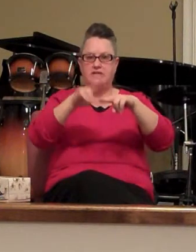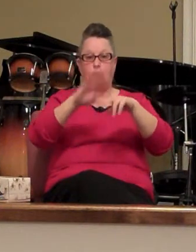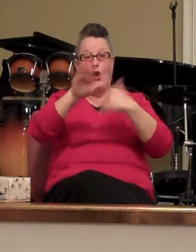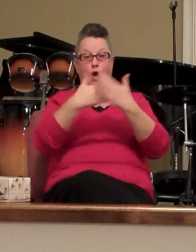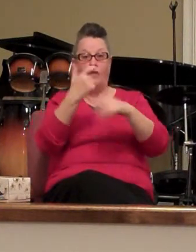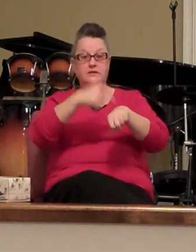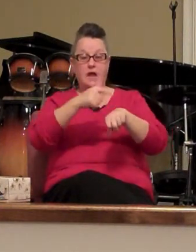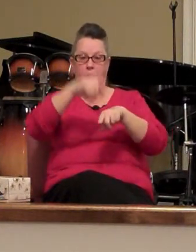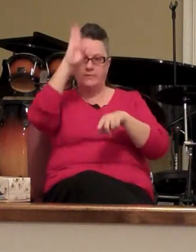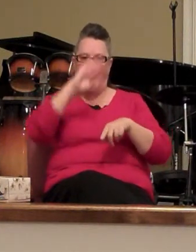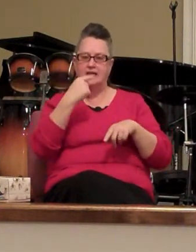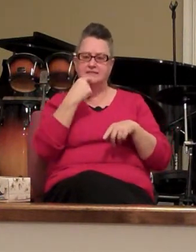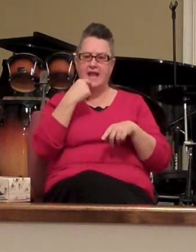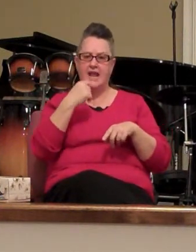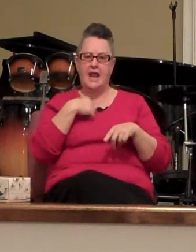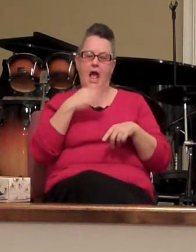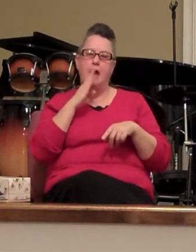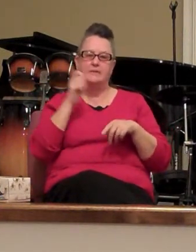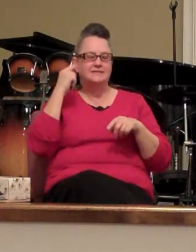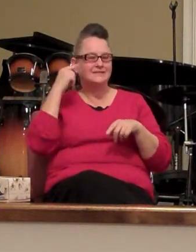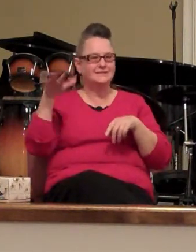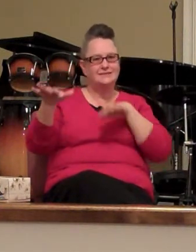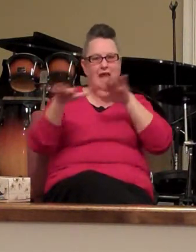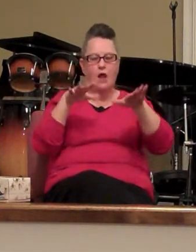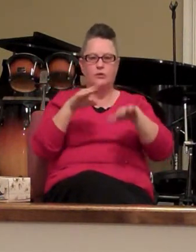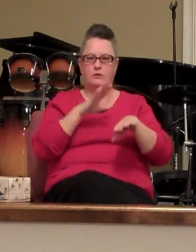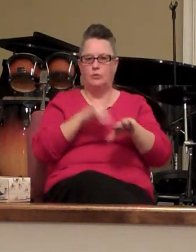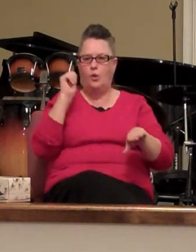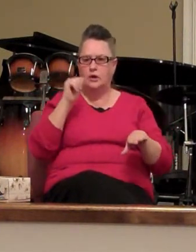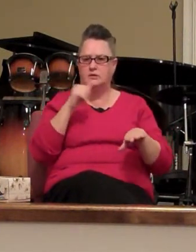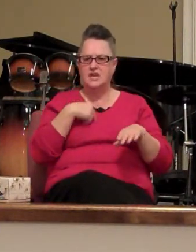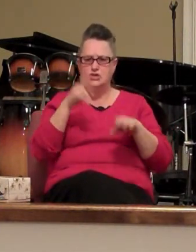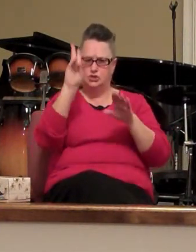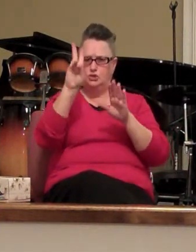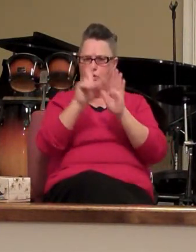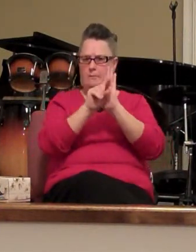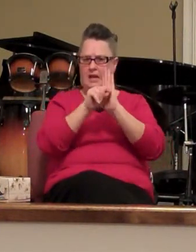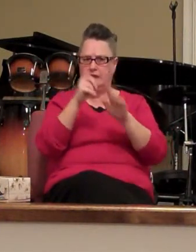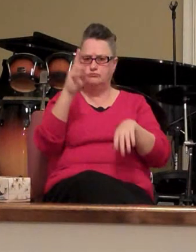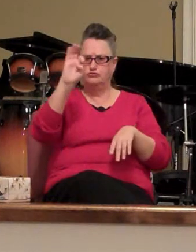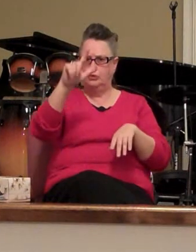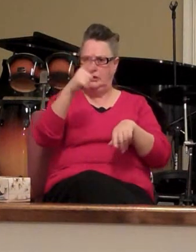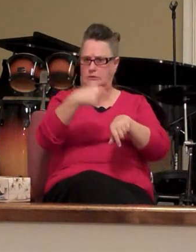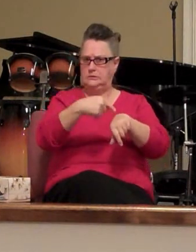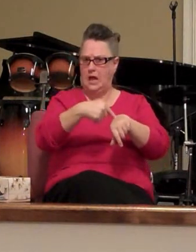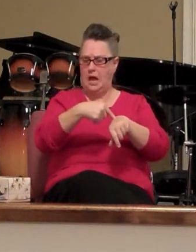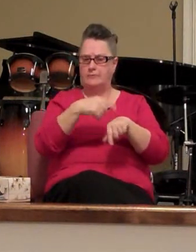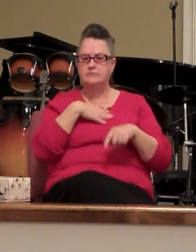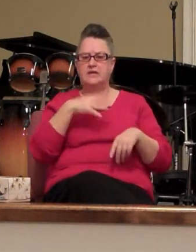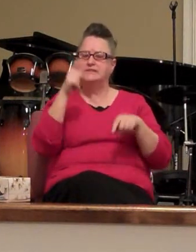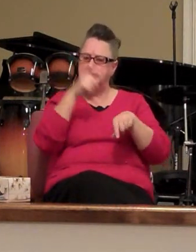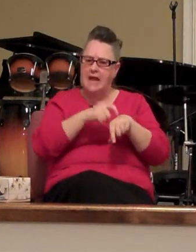saying I've been selling the warning it's two minutes real time it's time to get in this thing